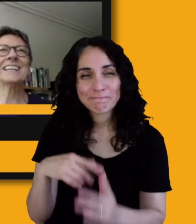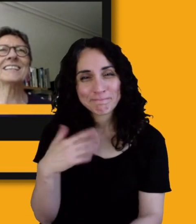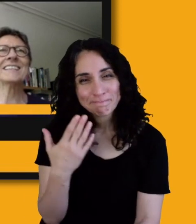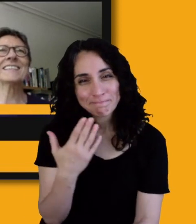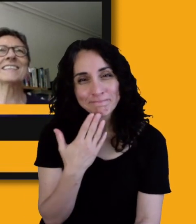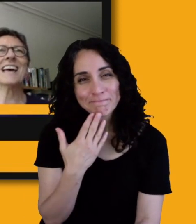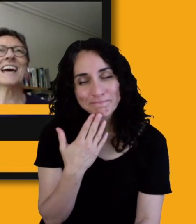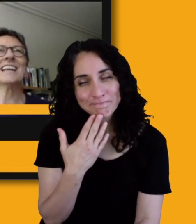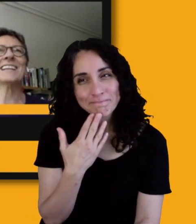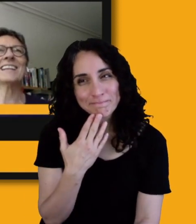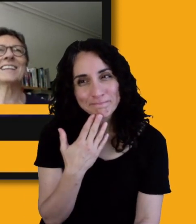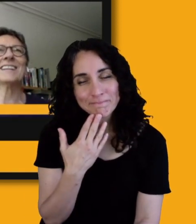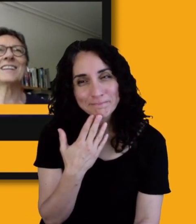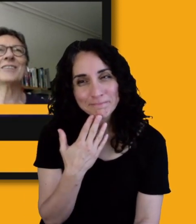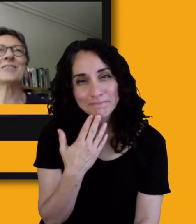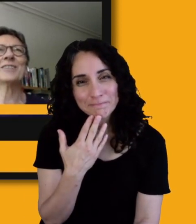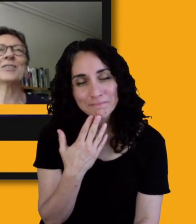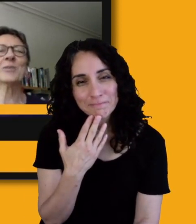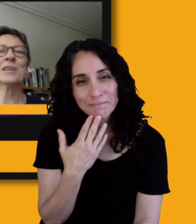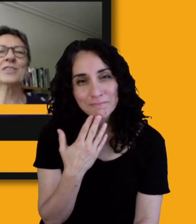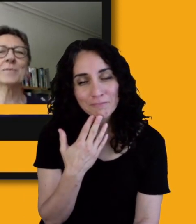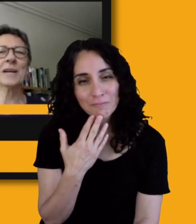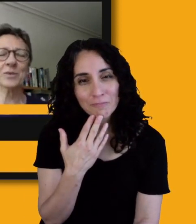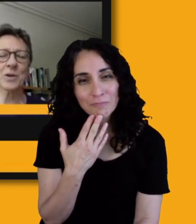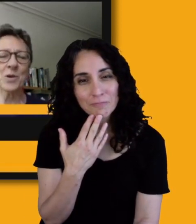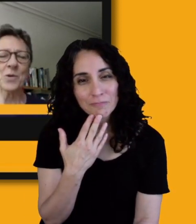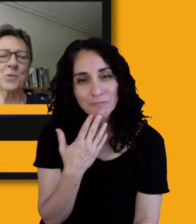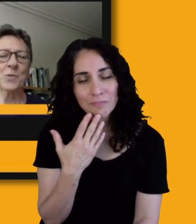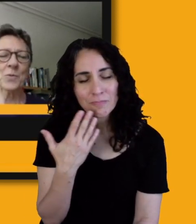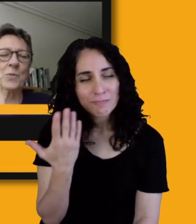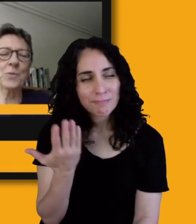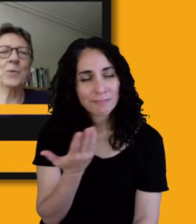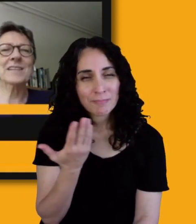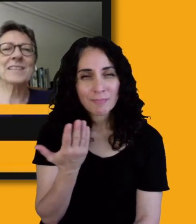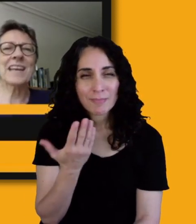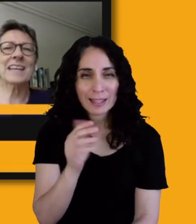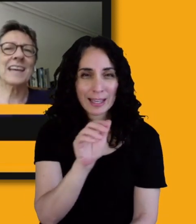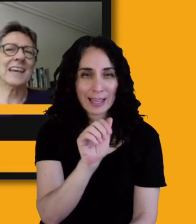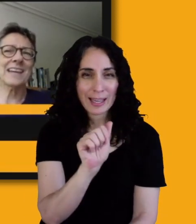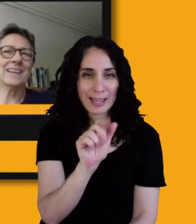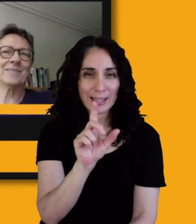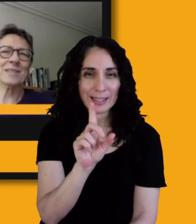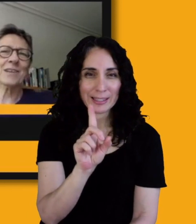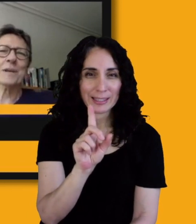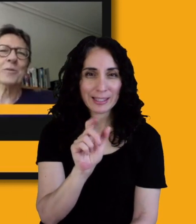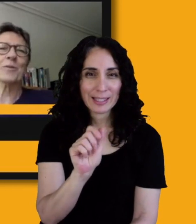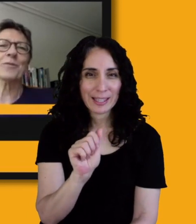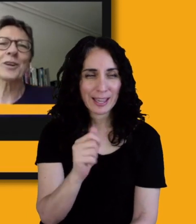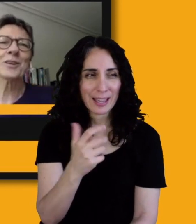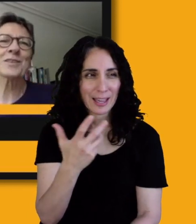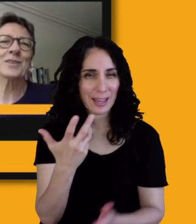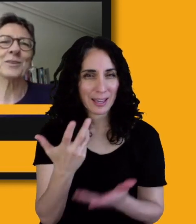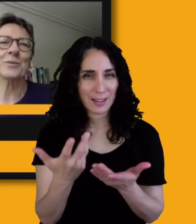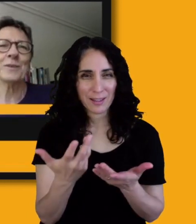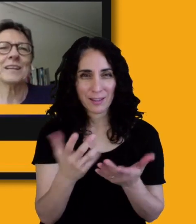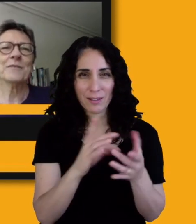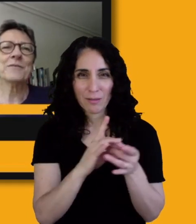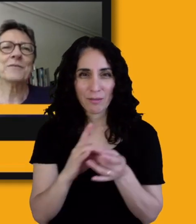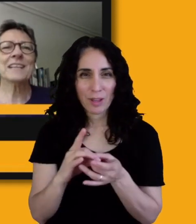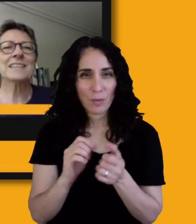that, you know, eternal question about where does the ADA, which everybody refers to, fit into